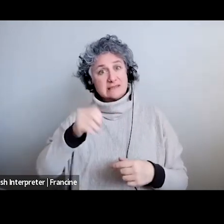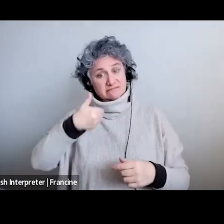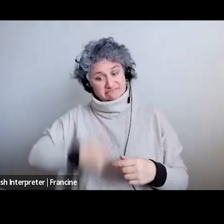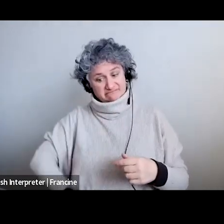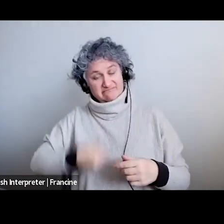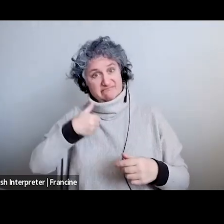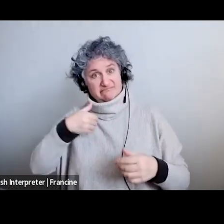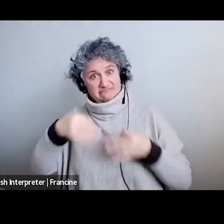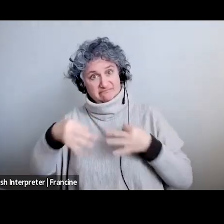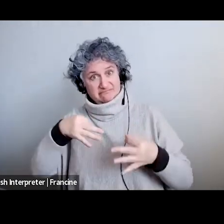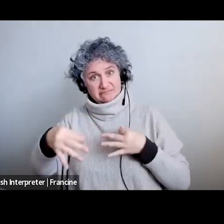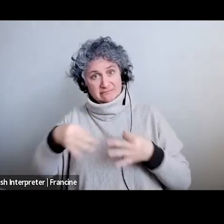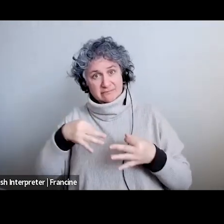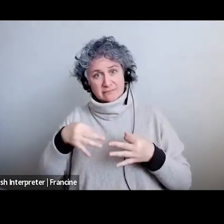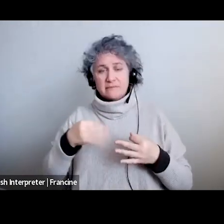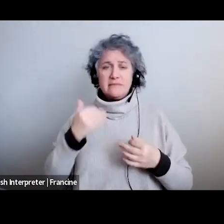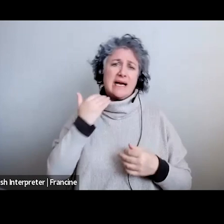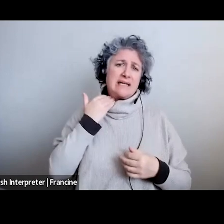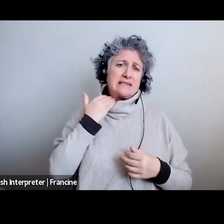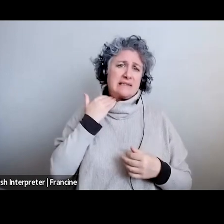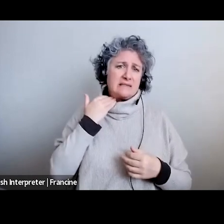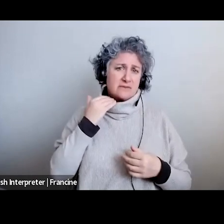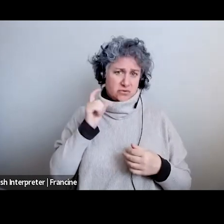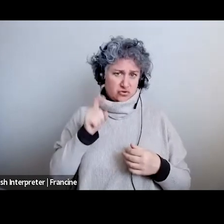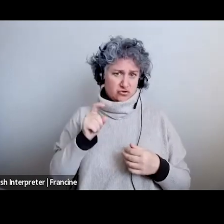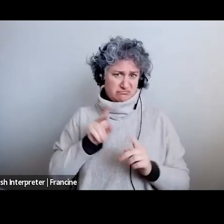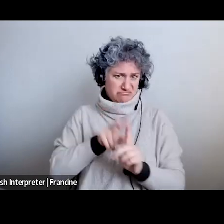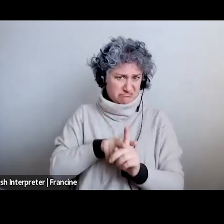yes i would i would definitely be your natural self